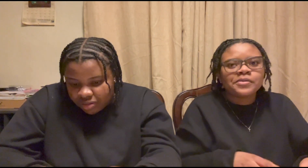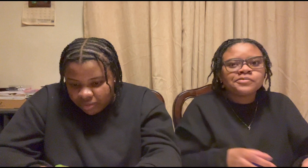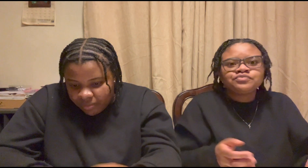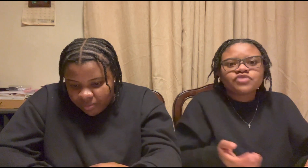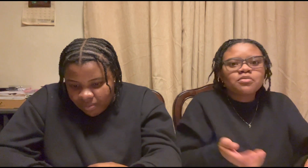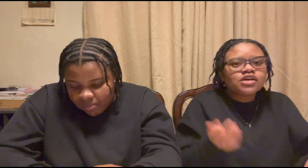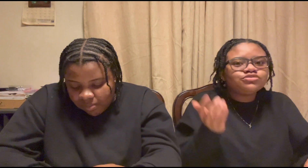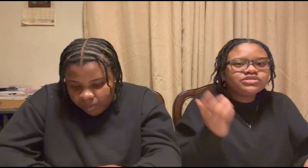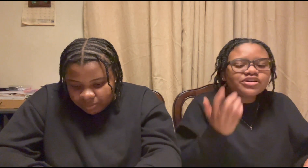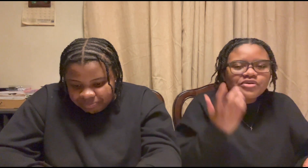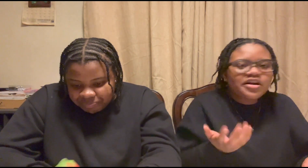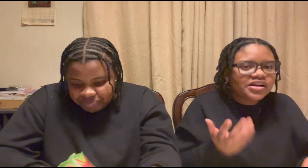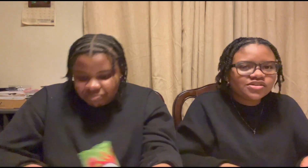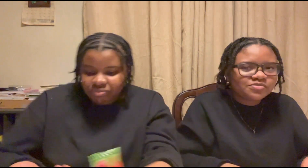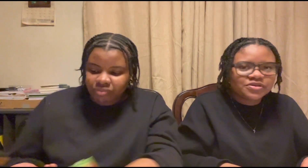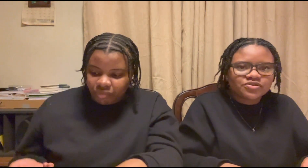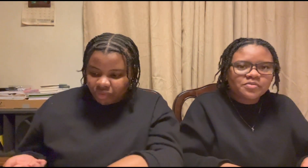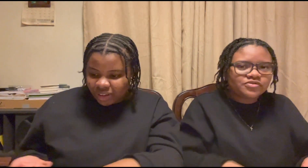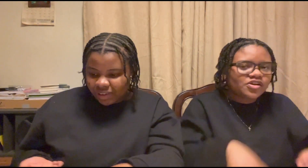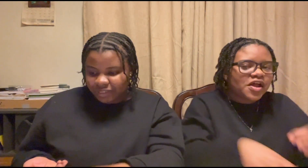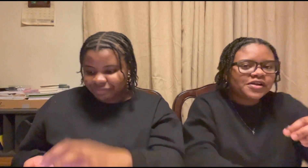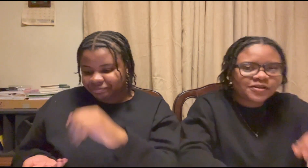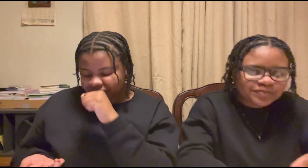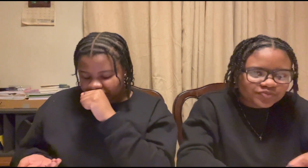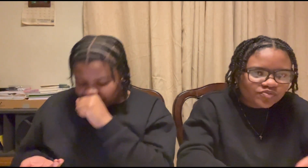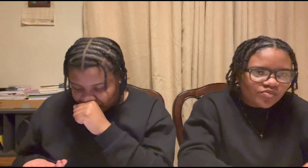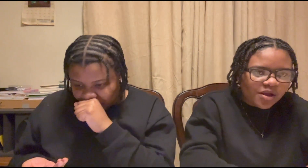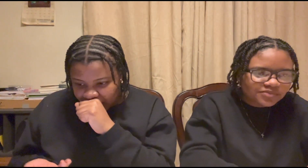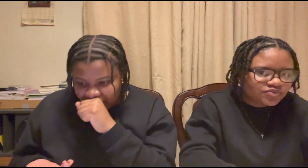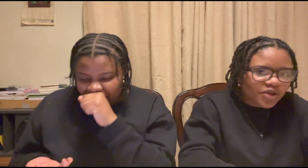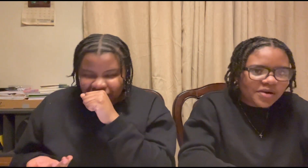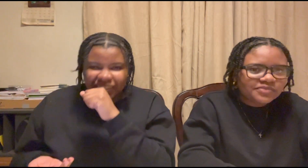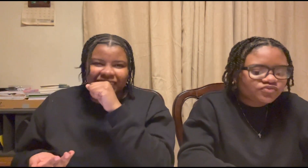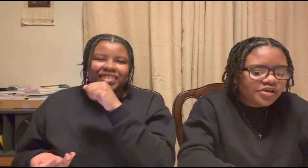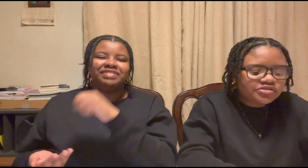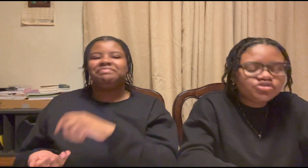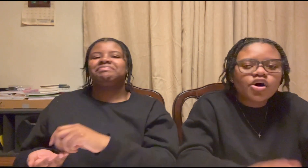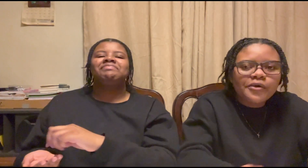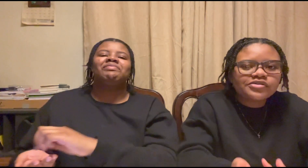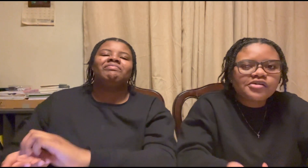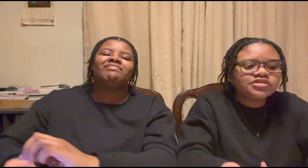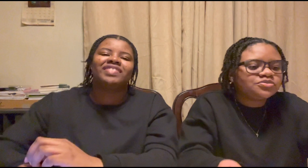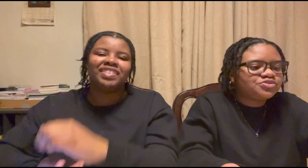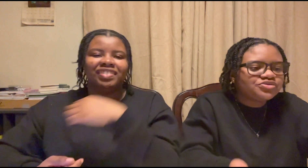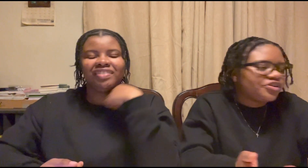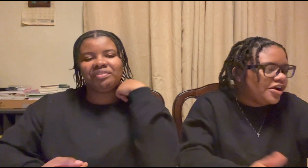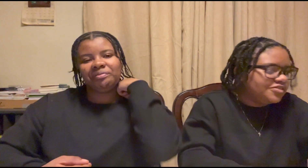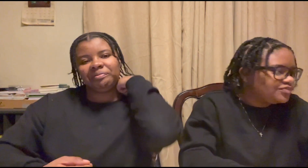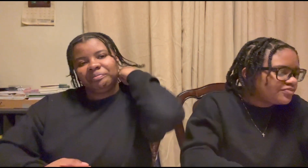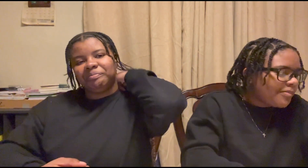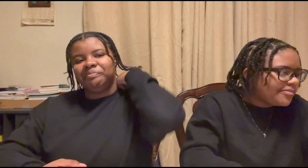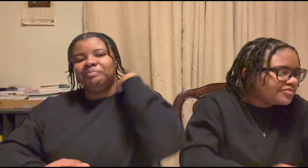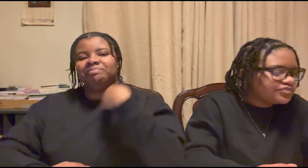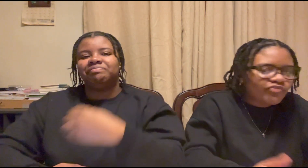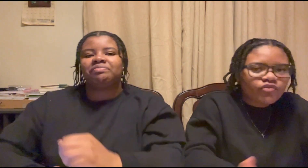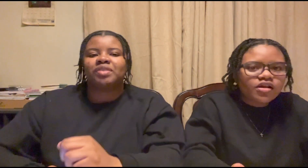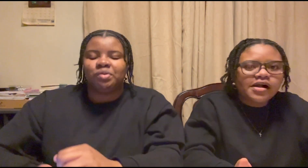i'm like we have put on anybody computer that up she's always on the computer guys all right